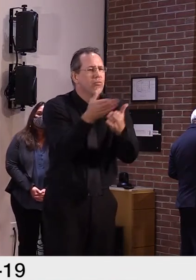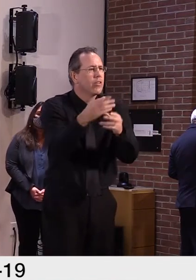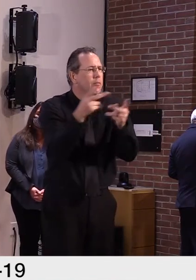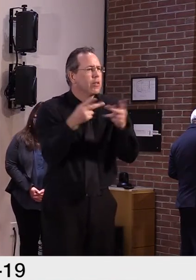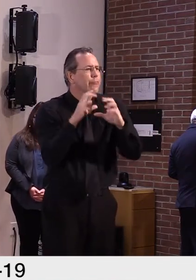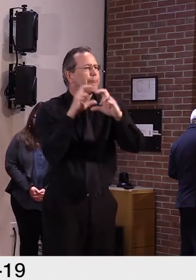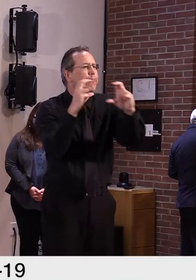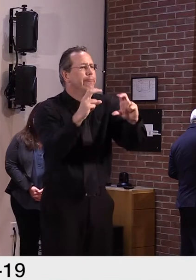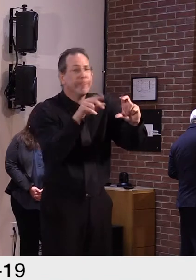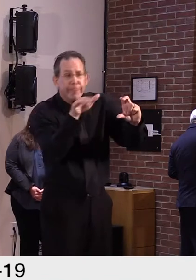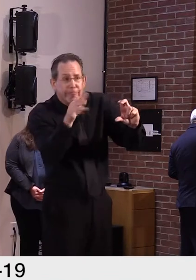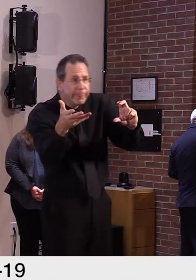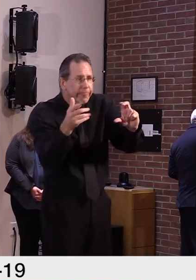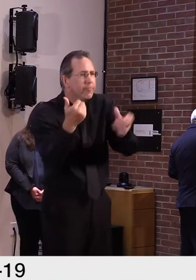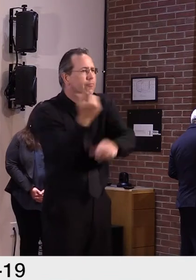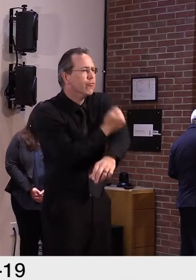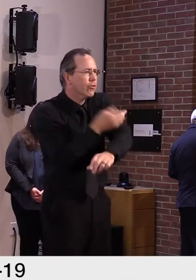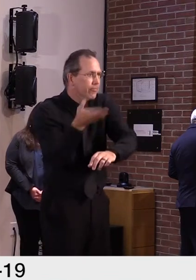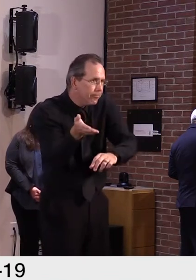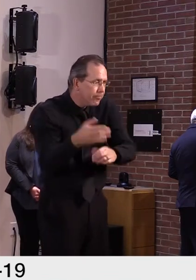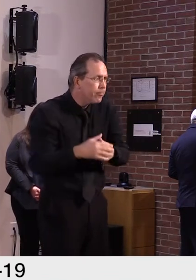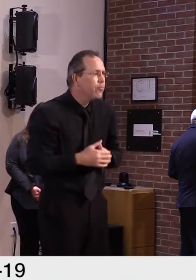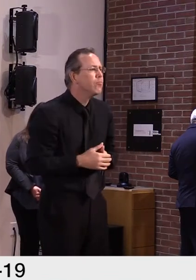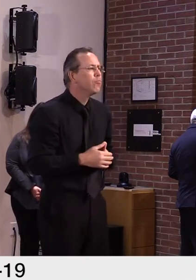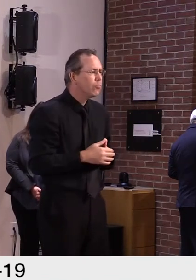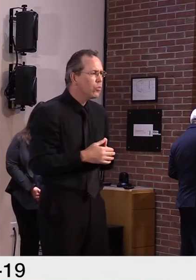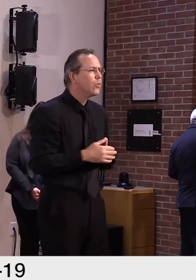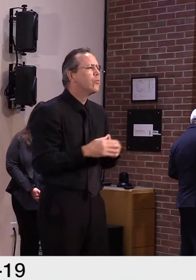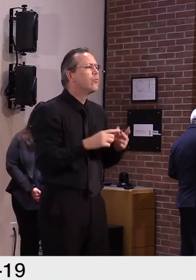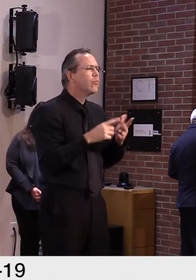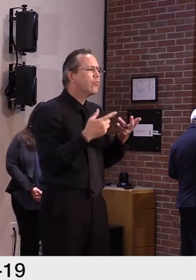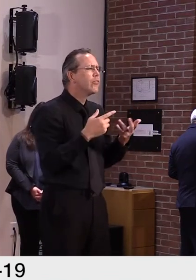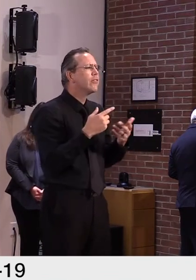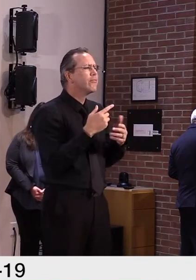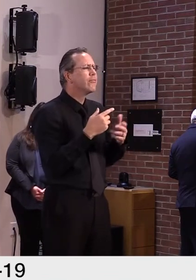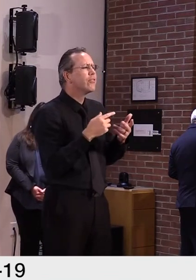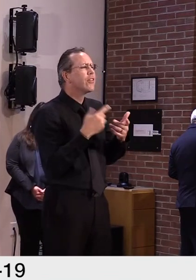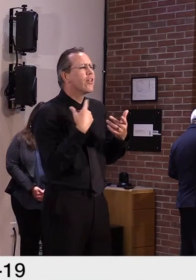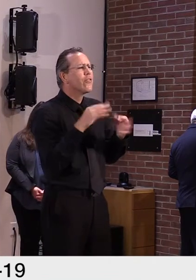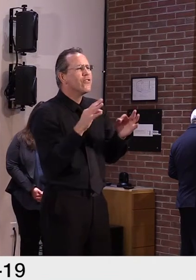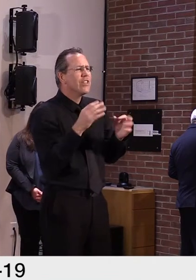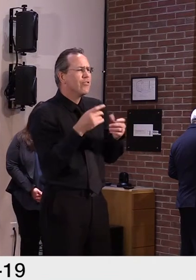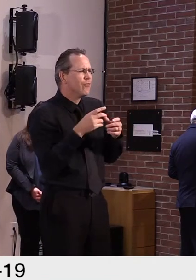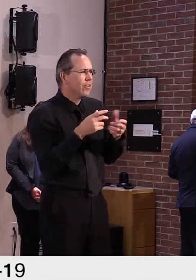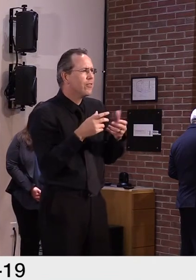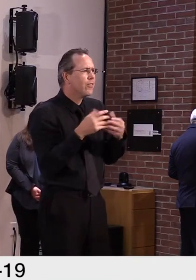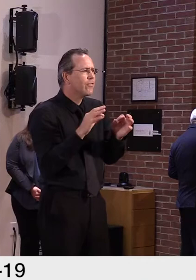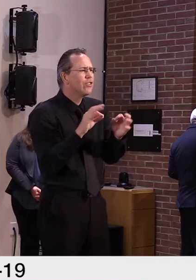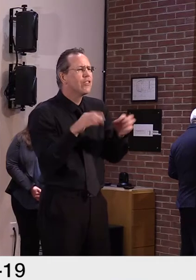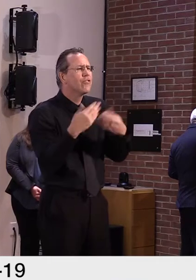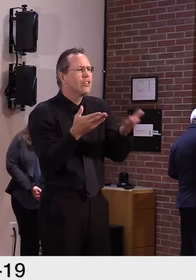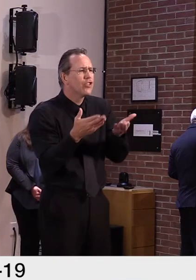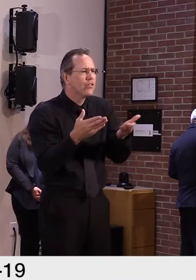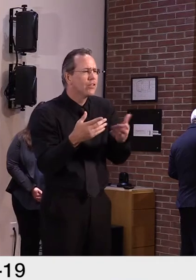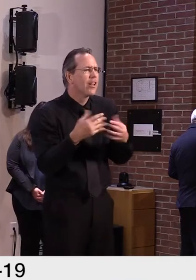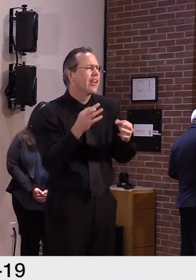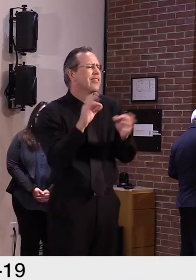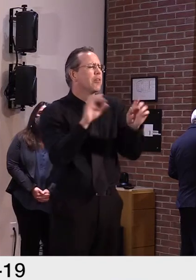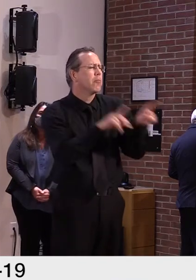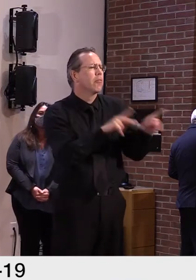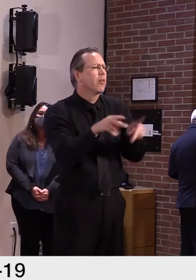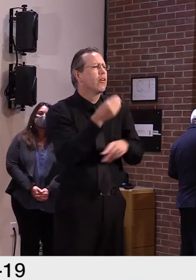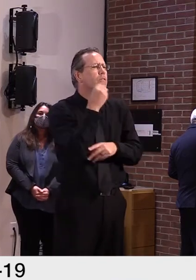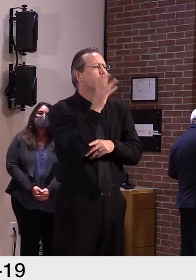access site or what have you. I think you're going to see just a lot of creativity